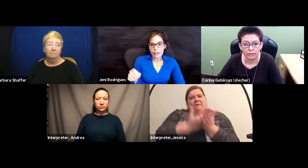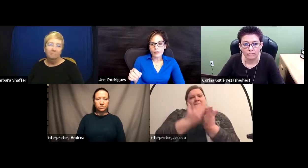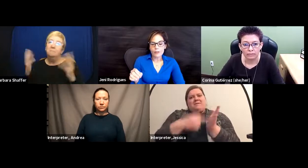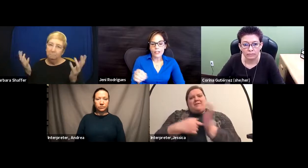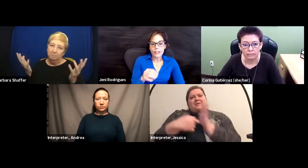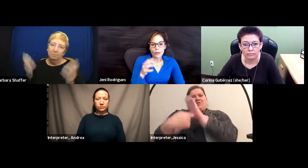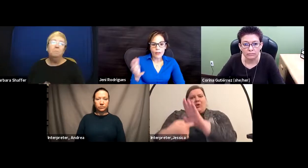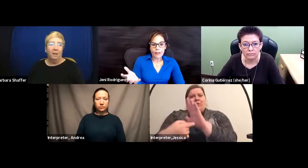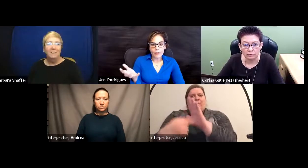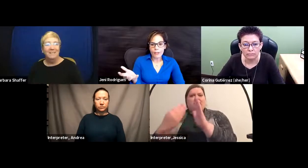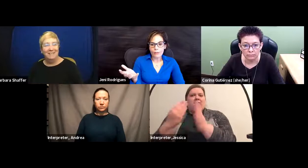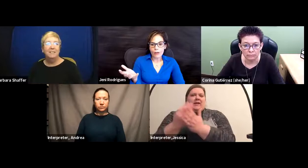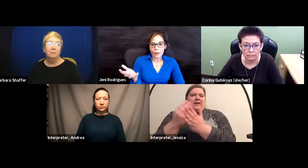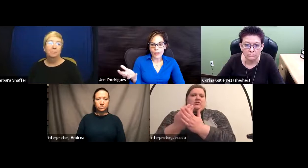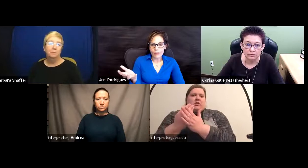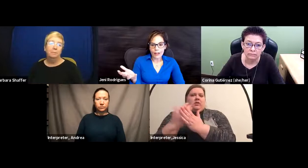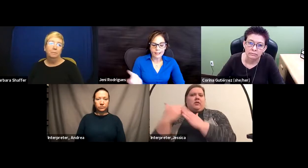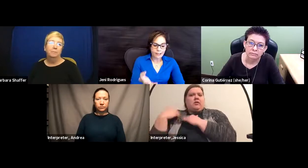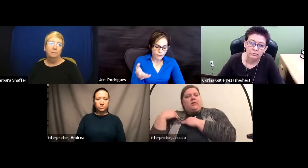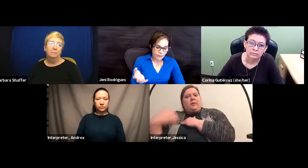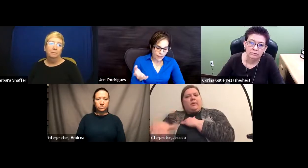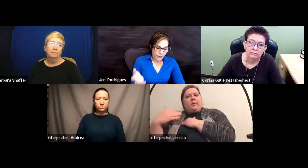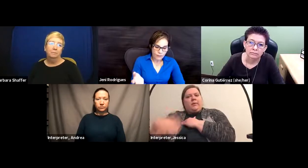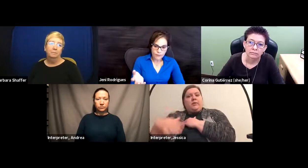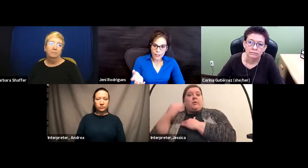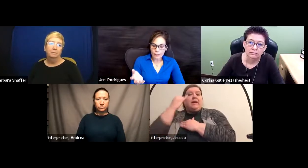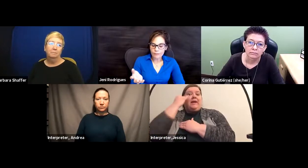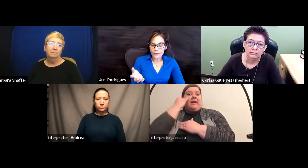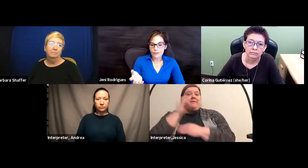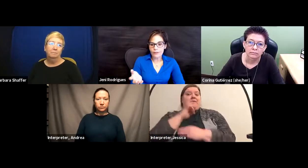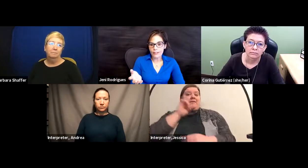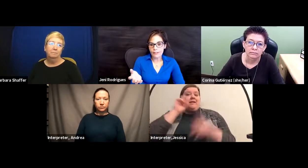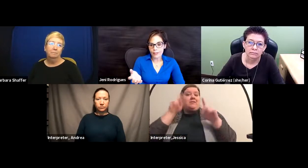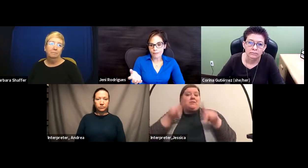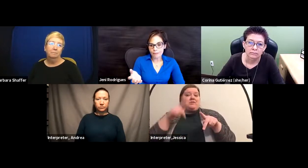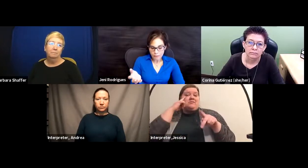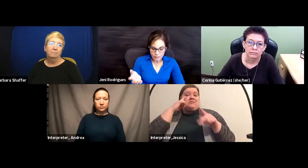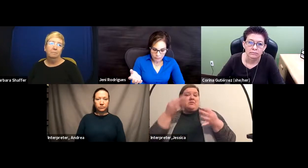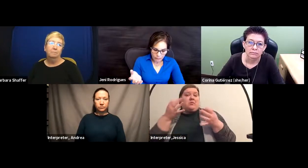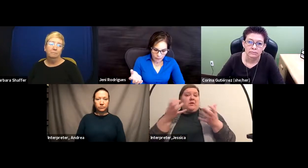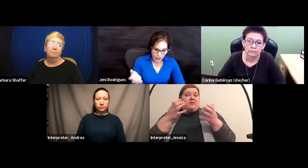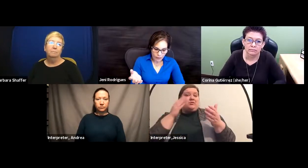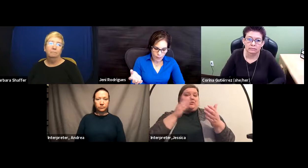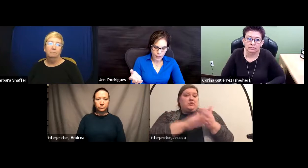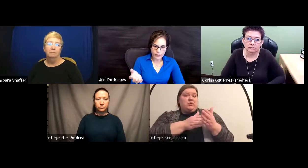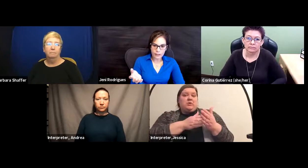But I don't think that people are aware of that. And Act 1557 of the Americans,